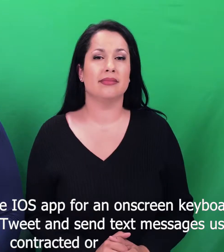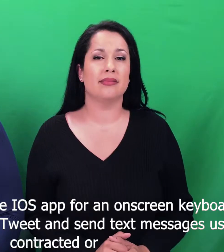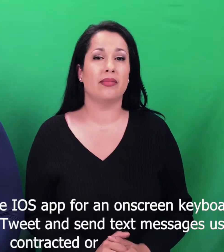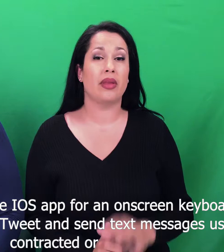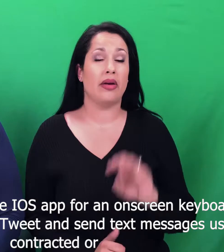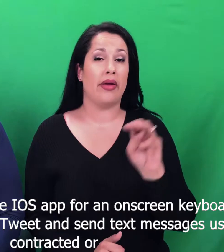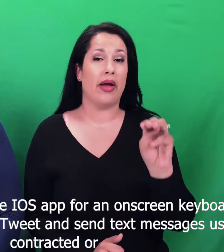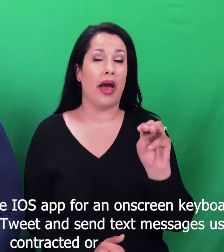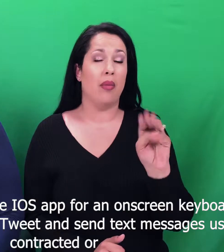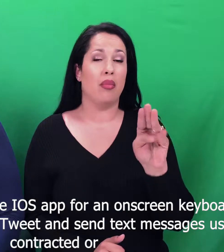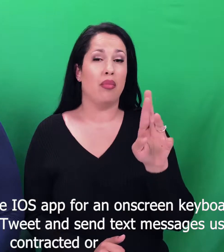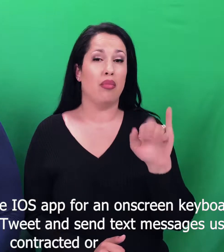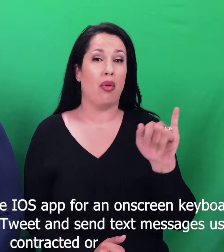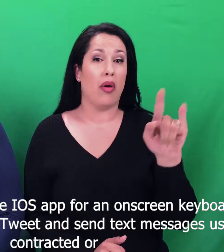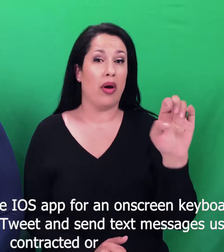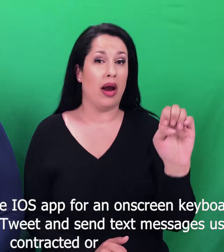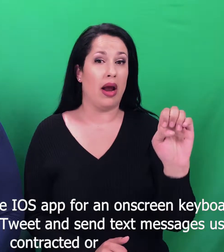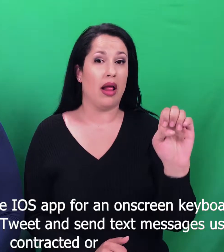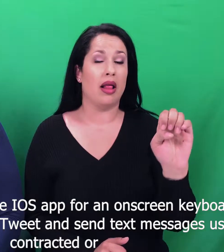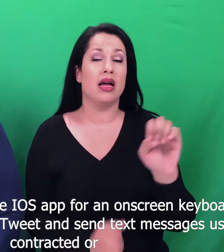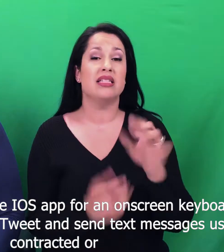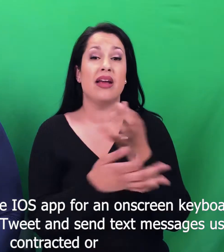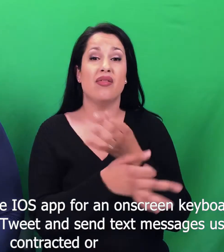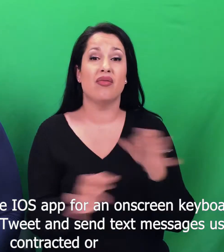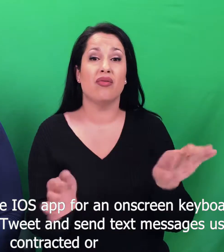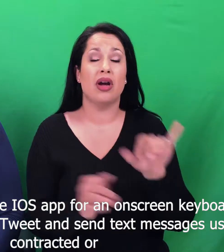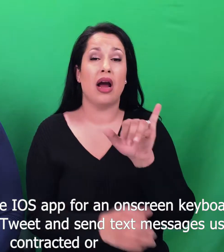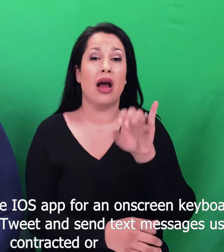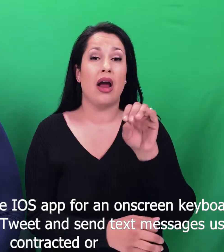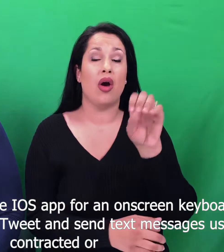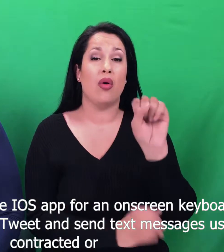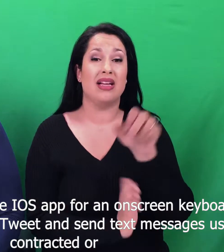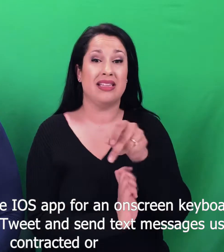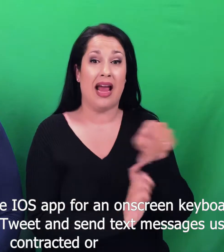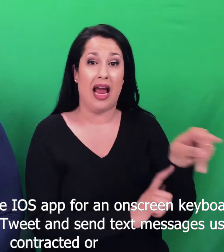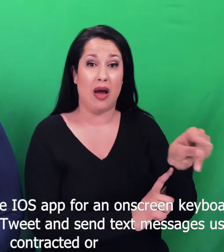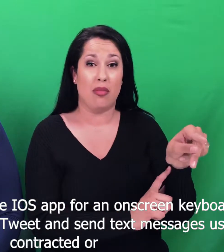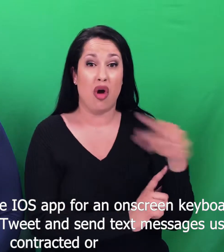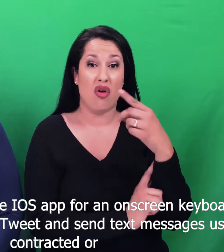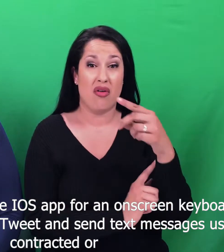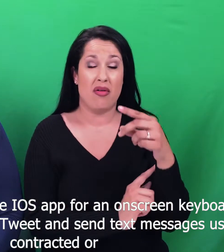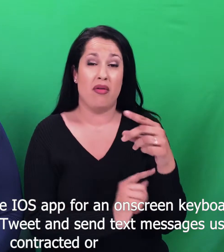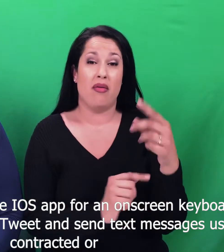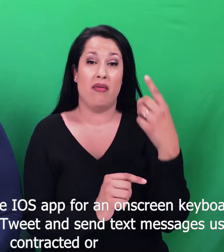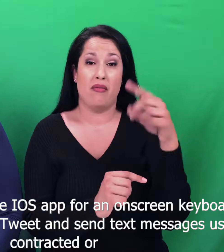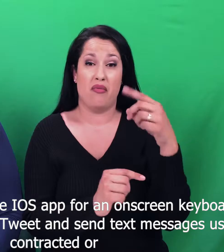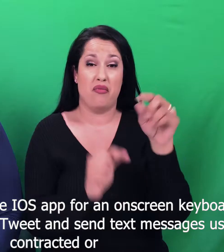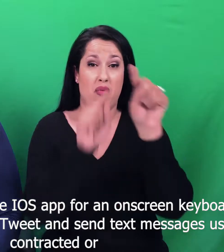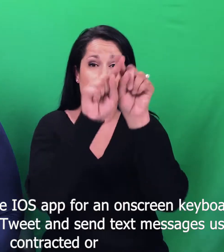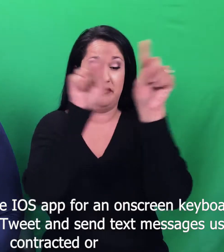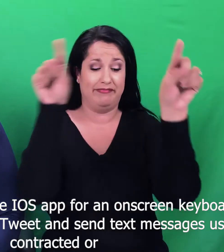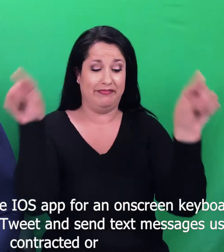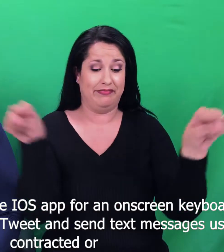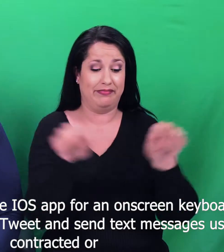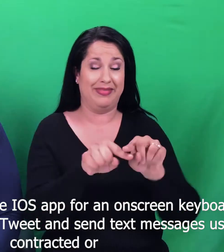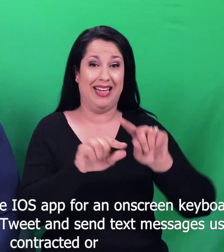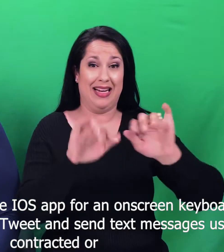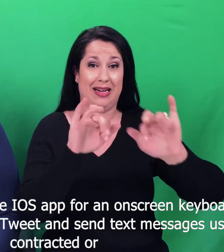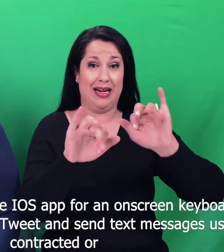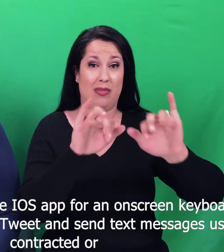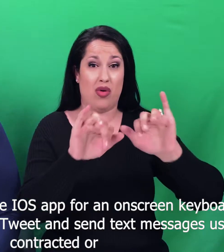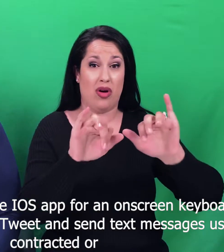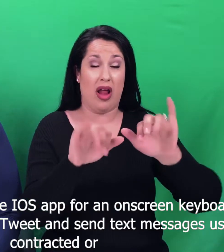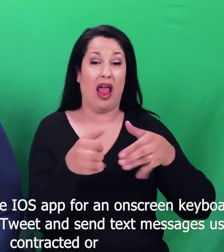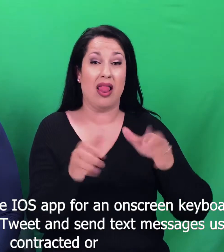MBraille is a free iOS app for an on-screen keyboard that lets blind users tweet